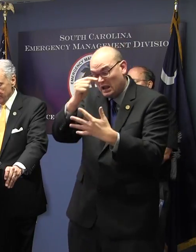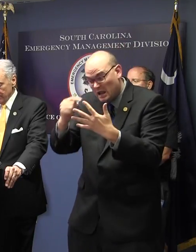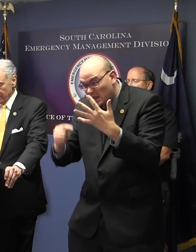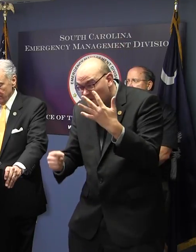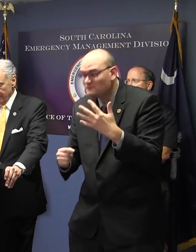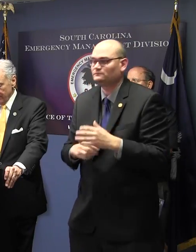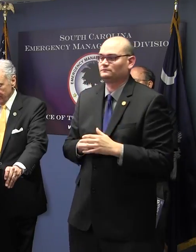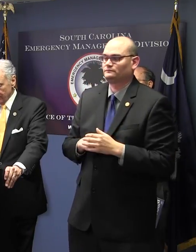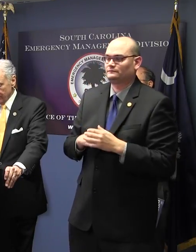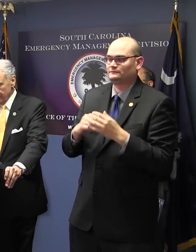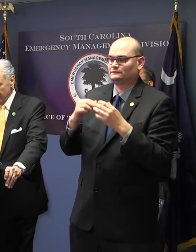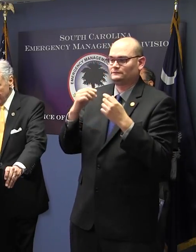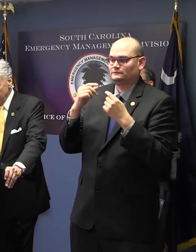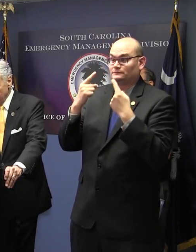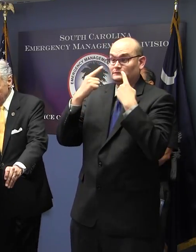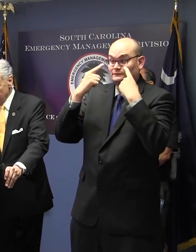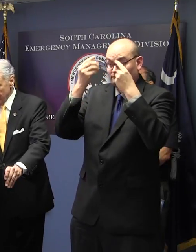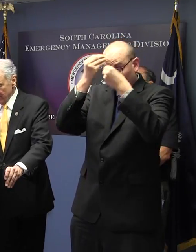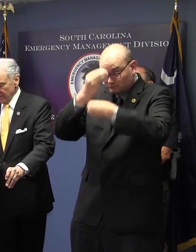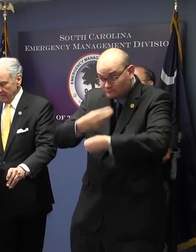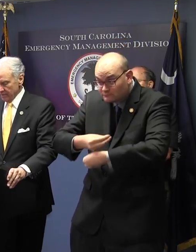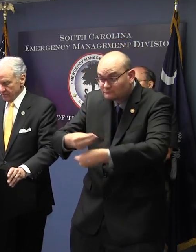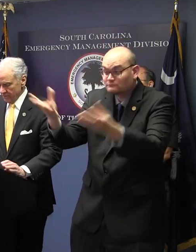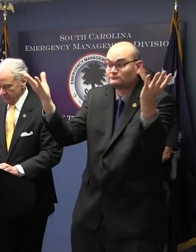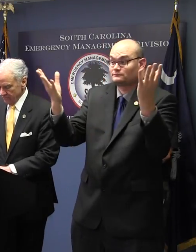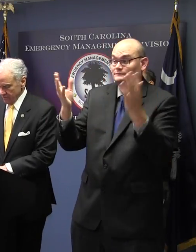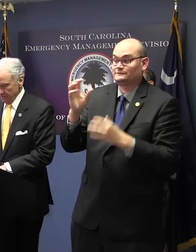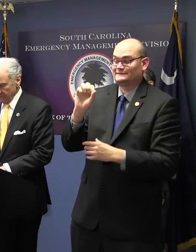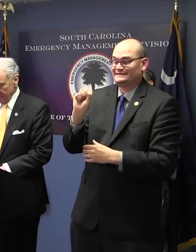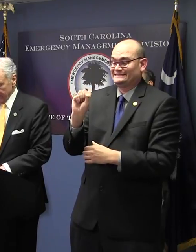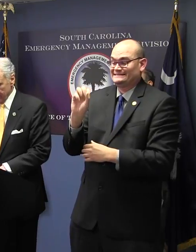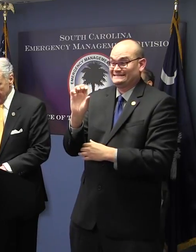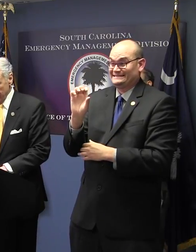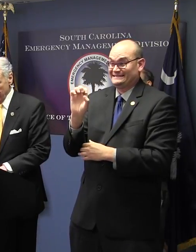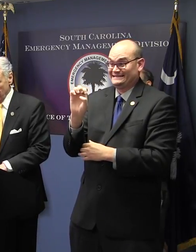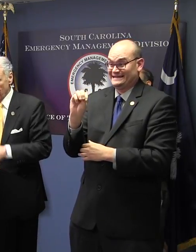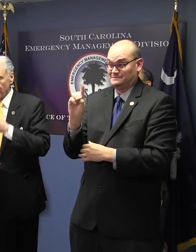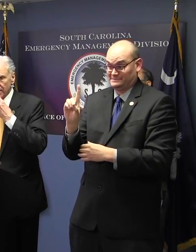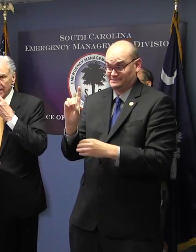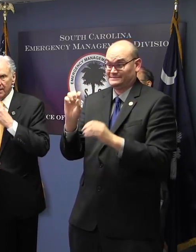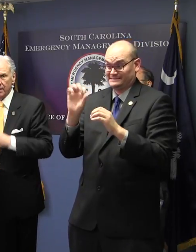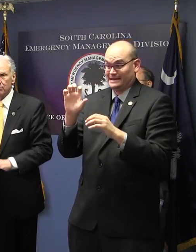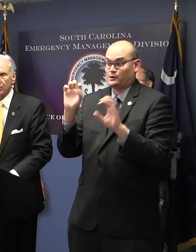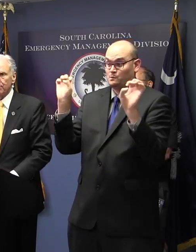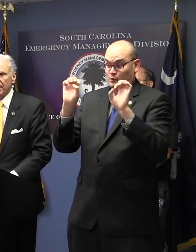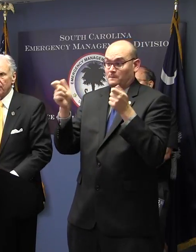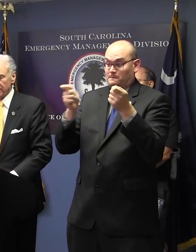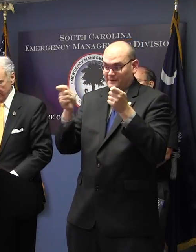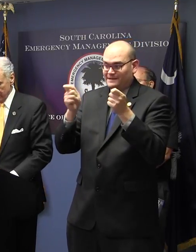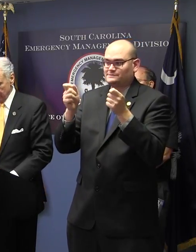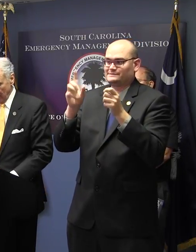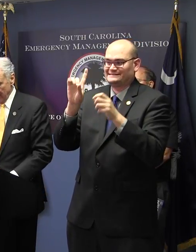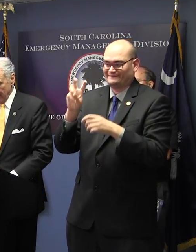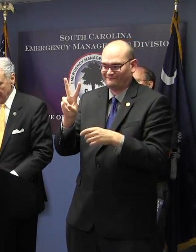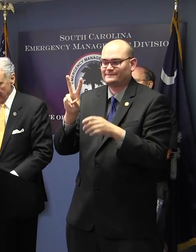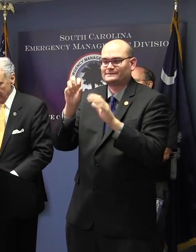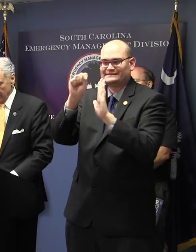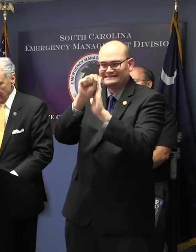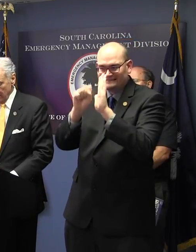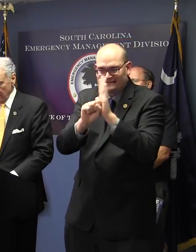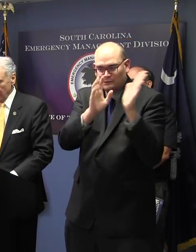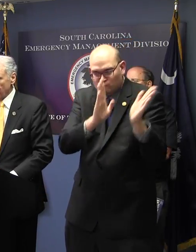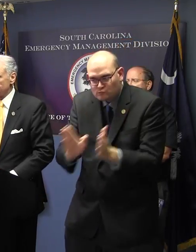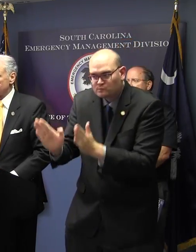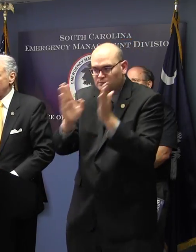management officials to begin execution of our state hurricane preparedness plan